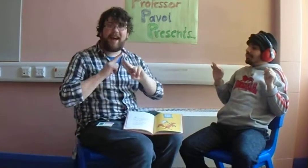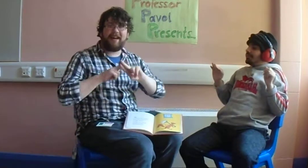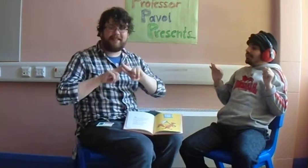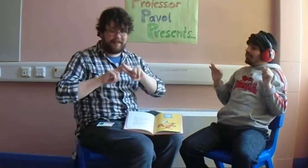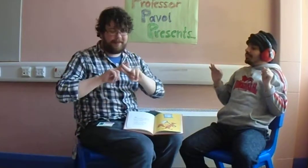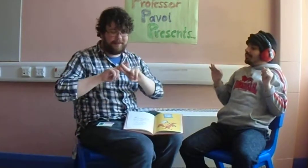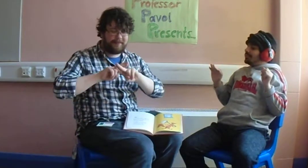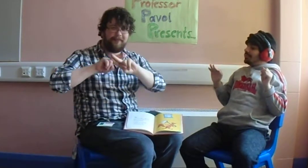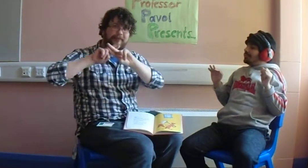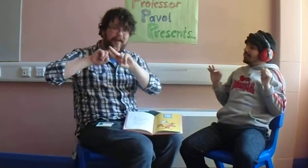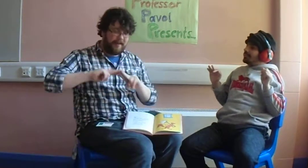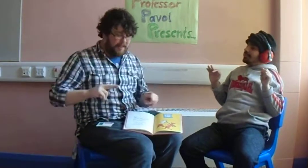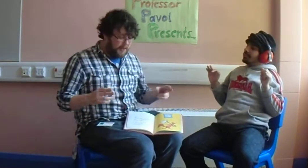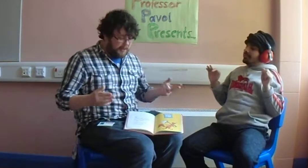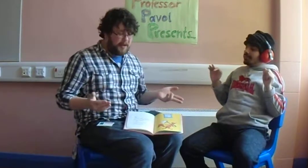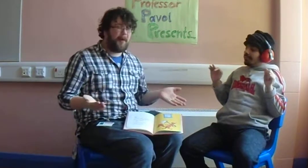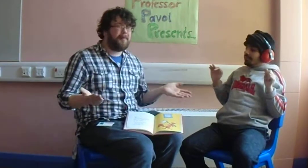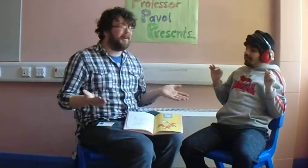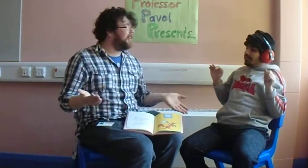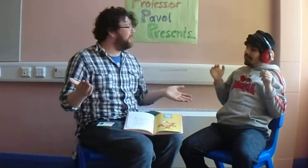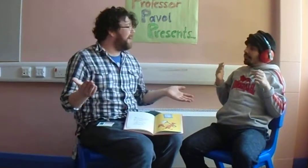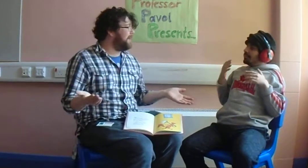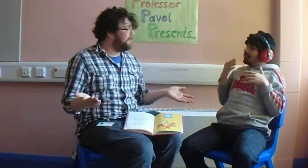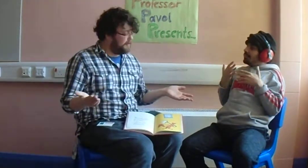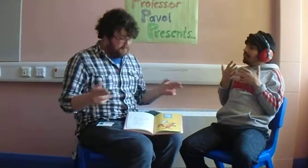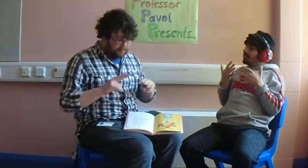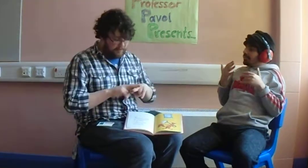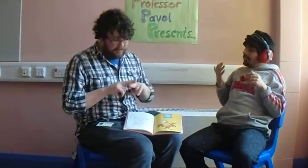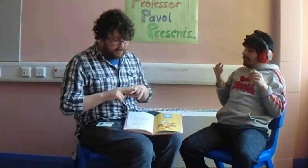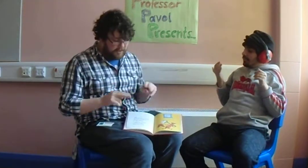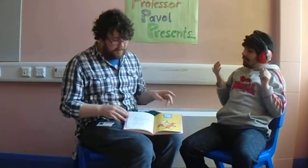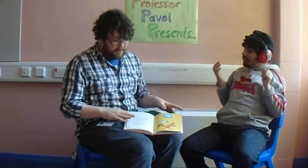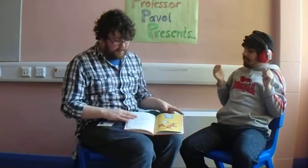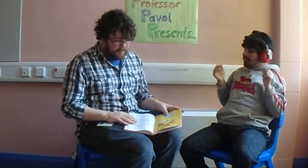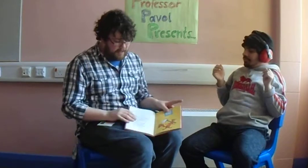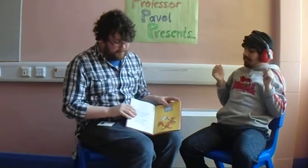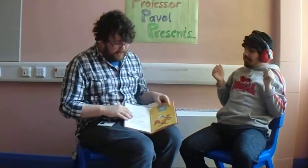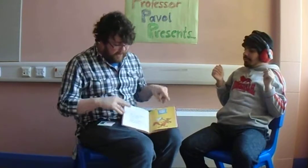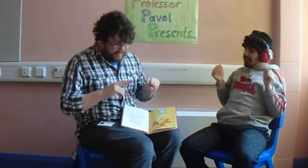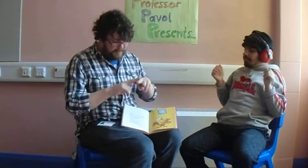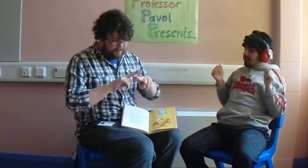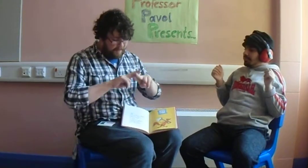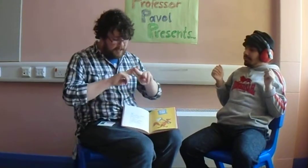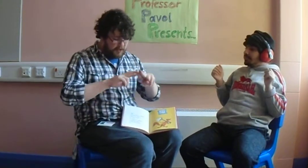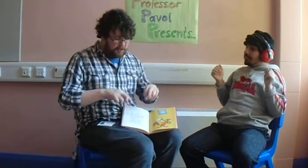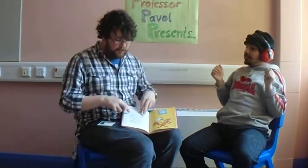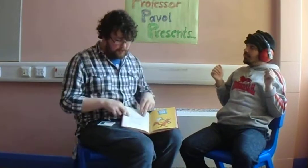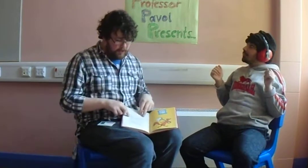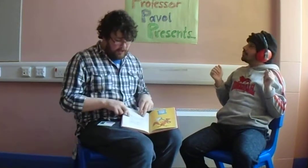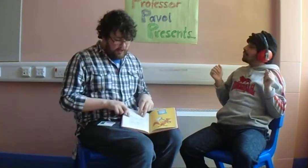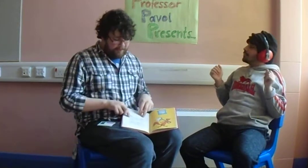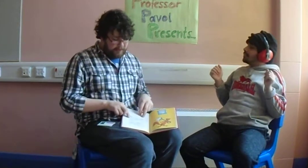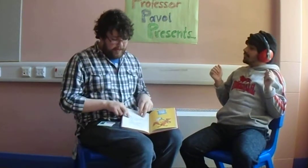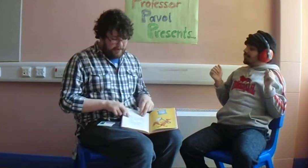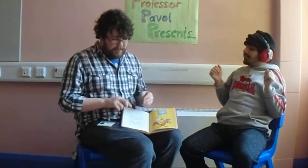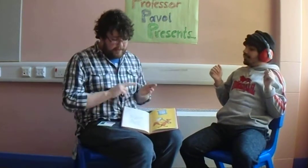X. Now, we don't know anybody called X. It's whose name starts with X. But X is very useful if your name is